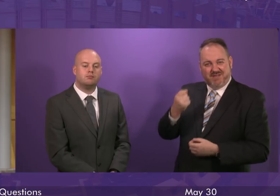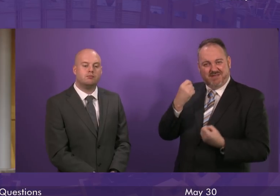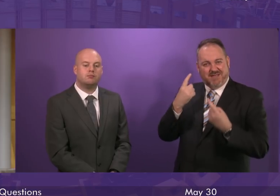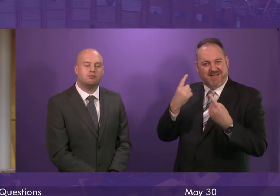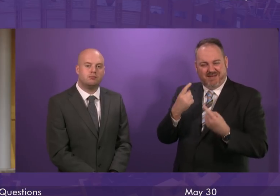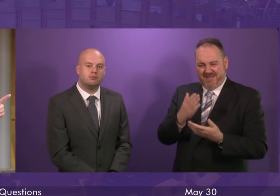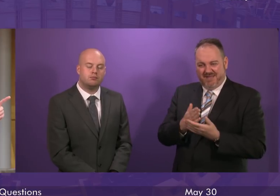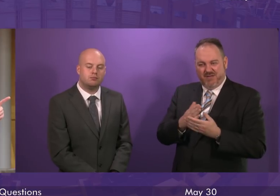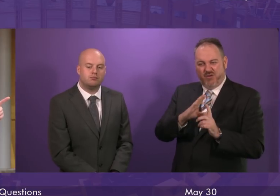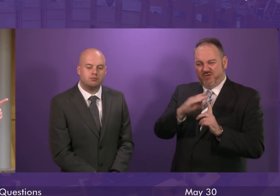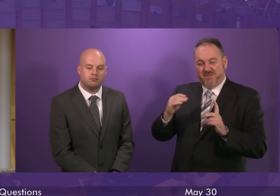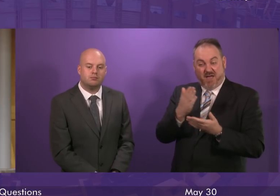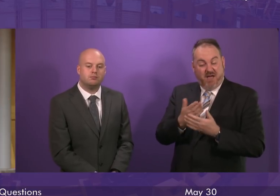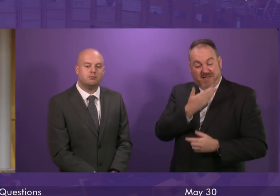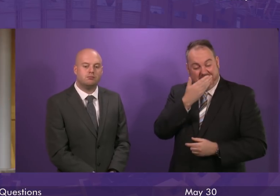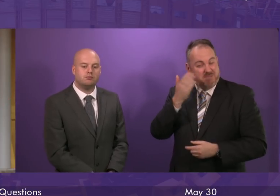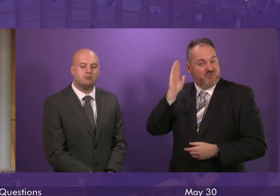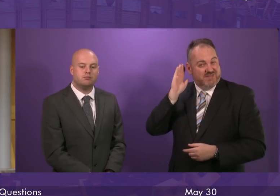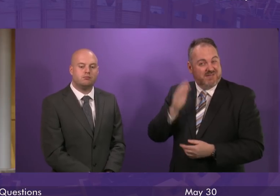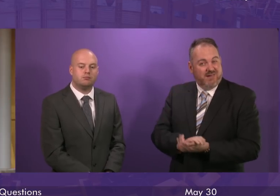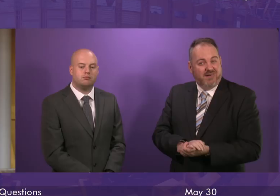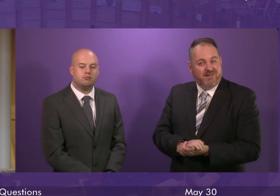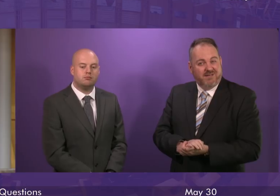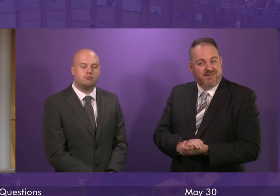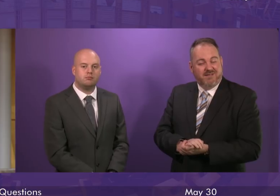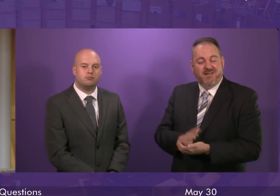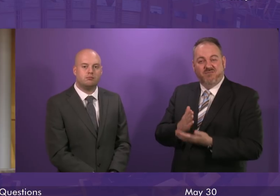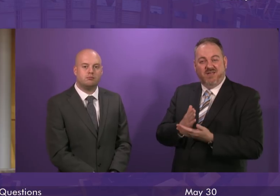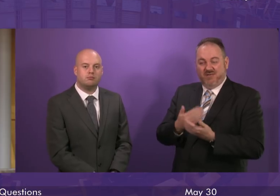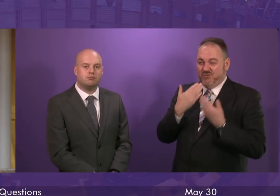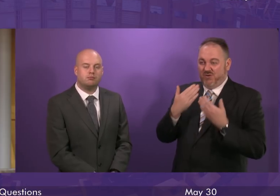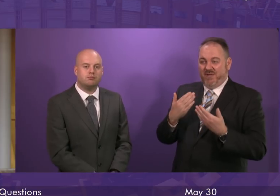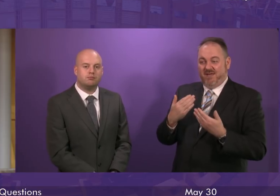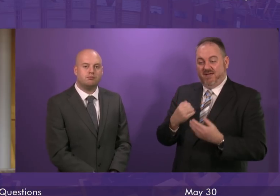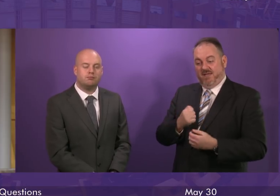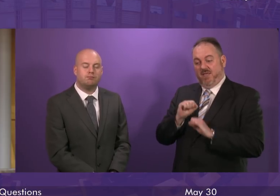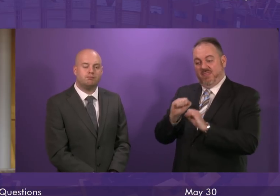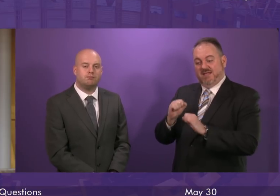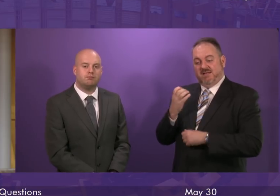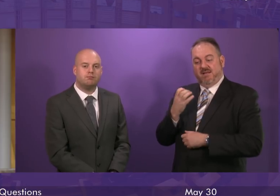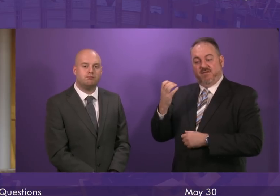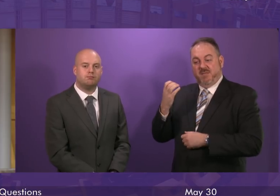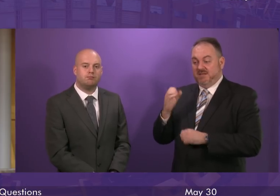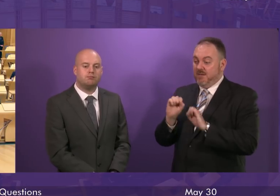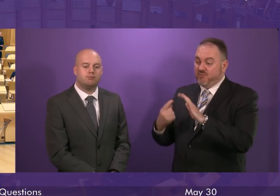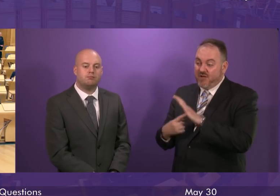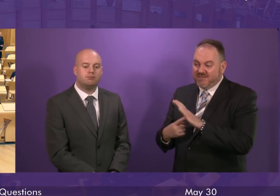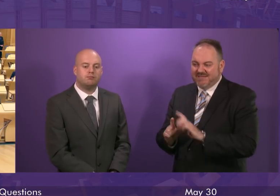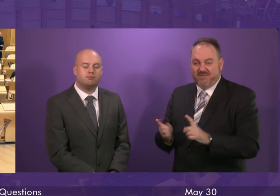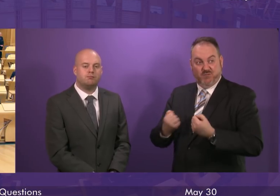hypocrisy from the Conservative Party and a reflection of where the two governments' priorities actually lie?